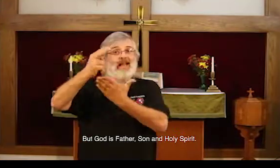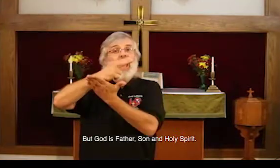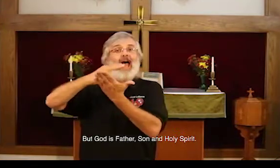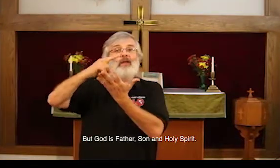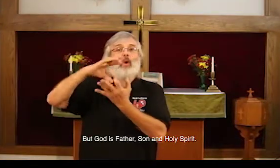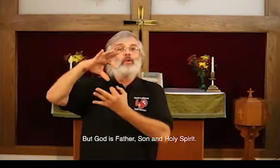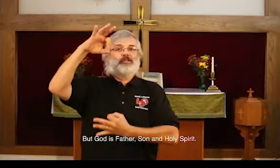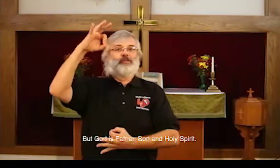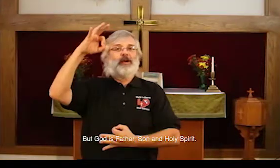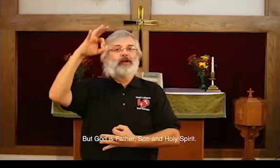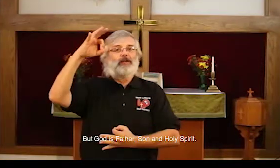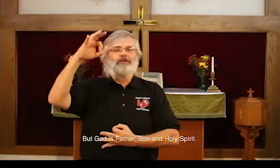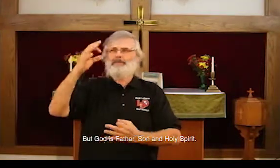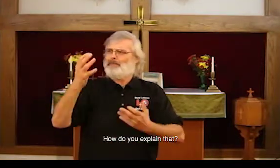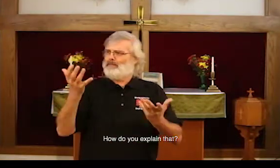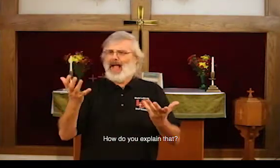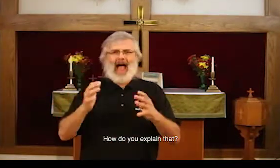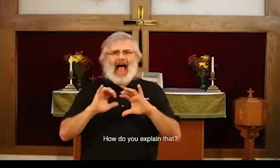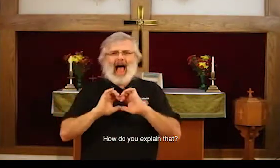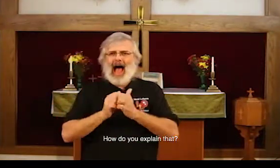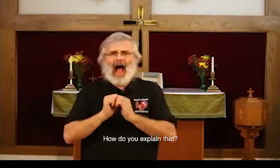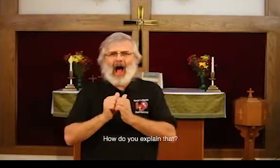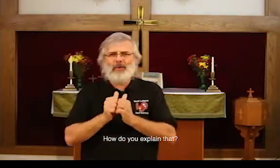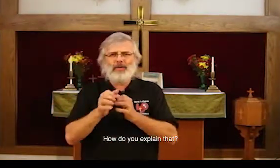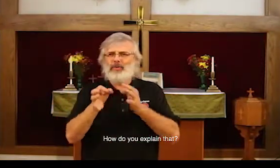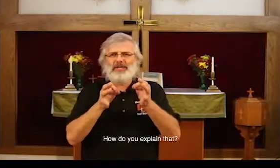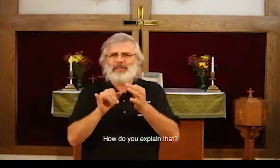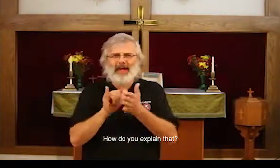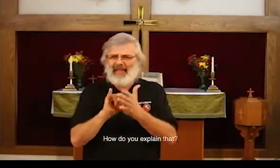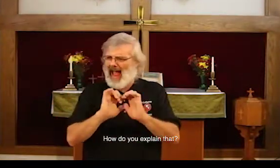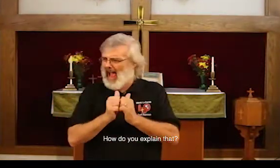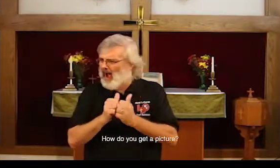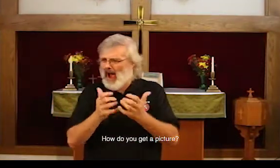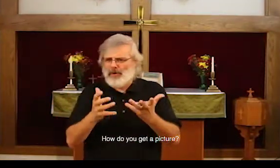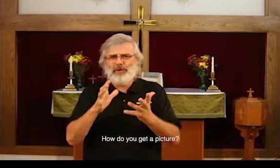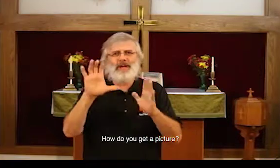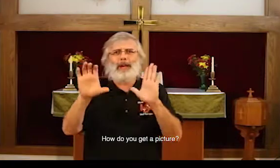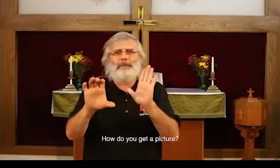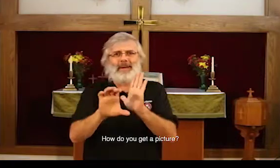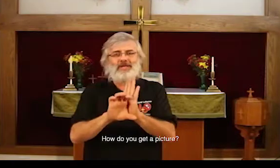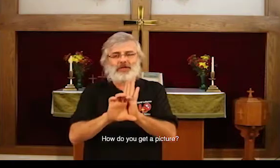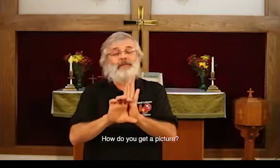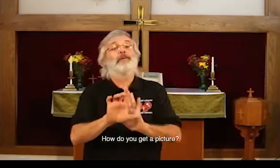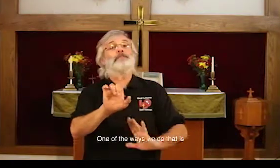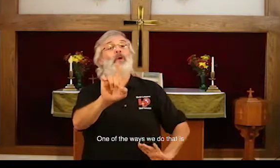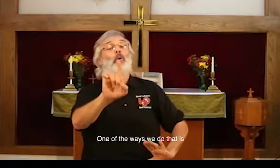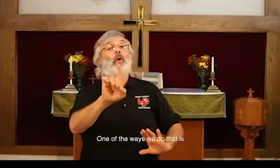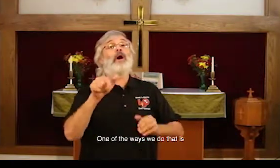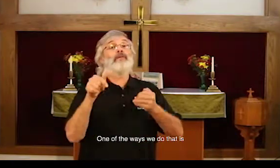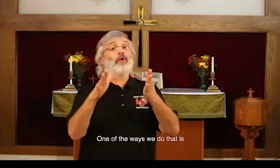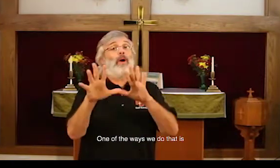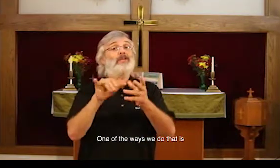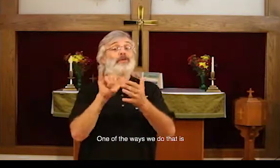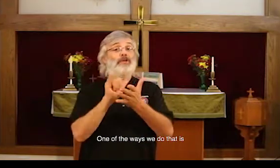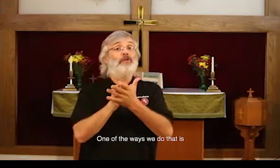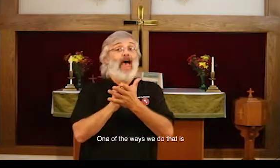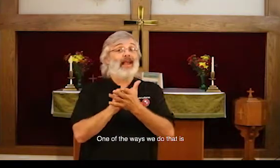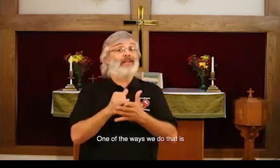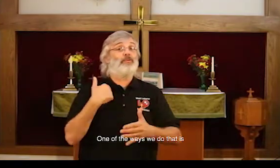and Holy Spirit, how do you explain that, how do you get a picture, one of the ways we do that, is